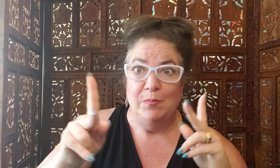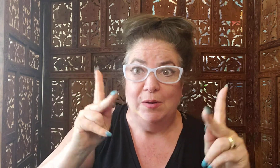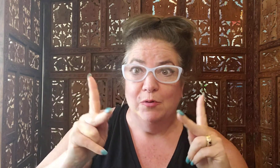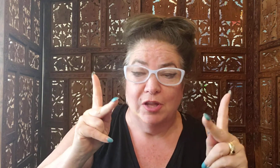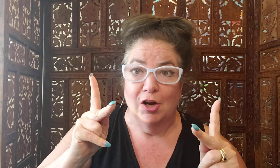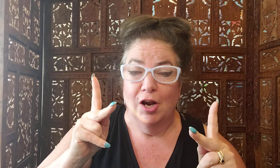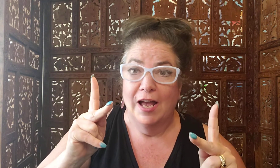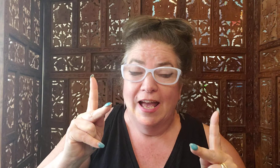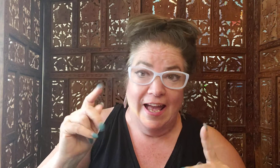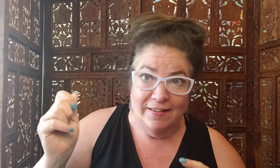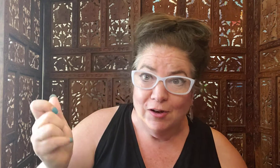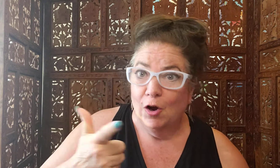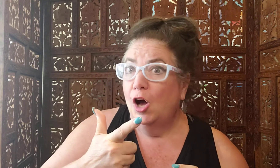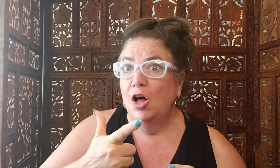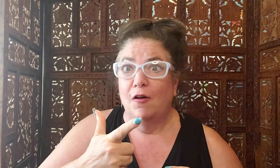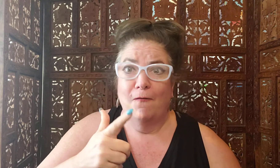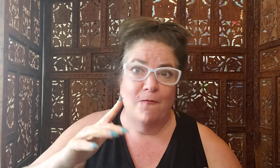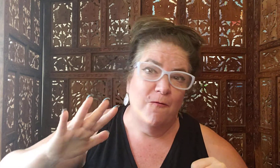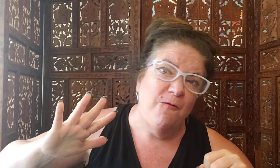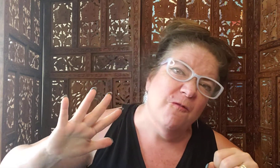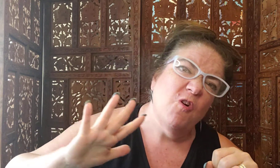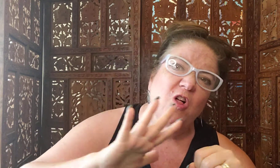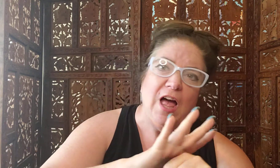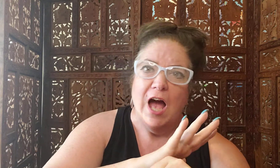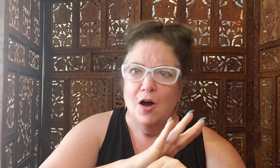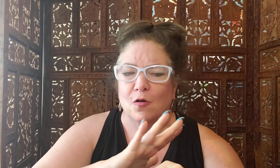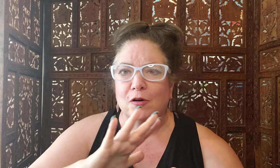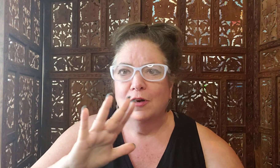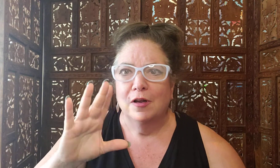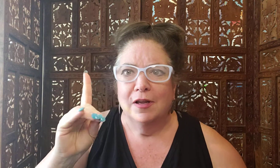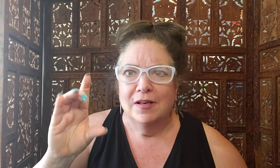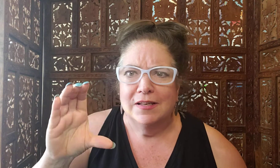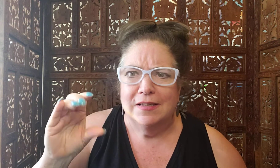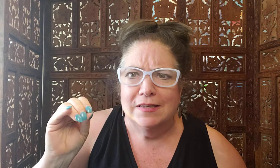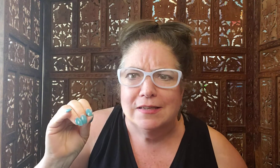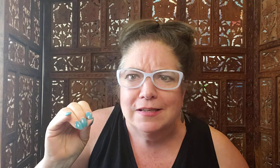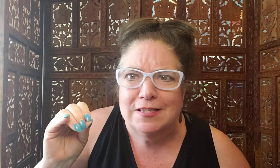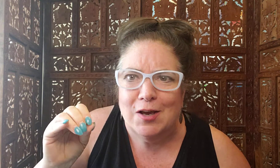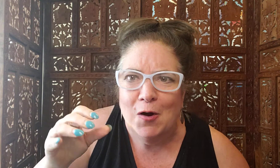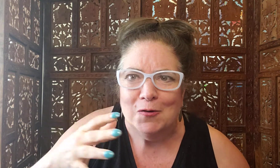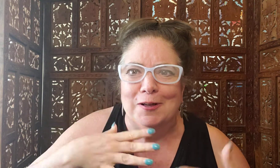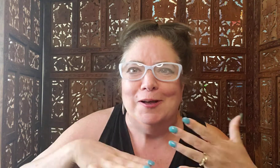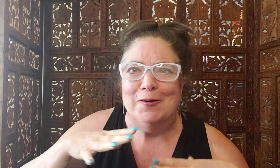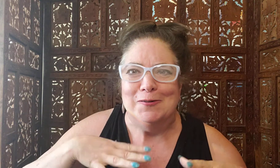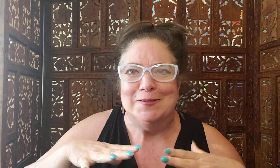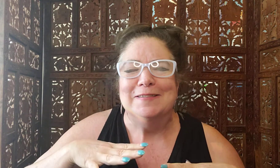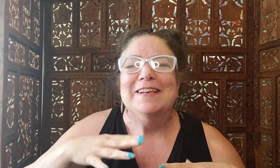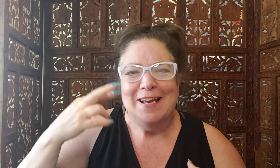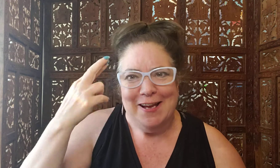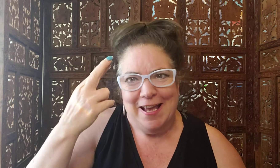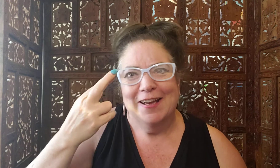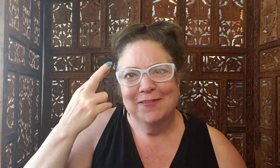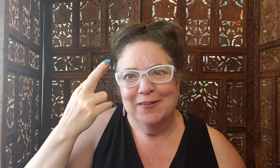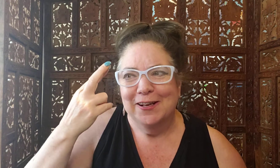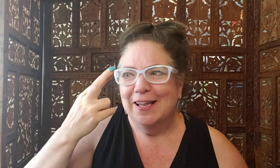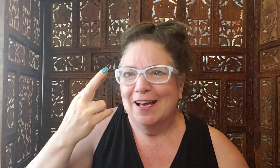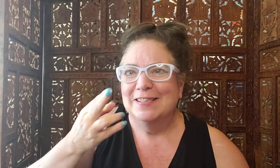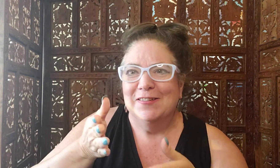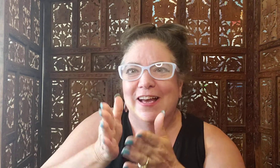people there and they're all full out disco clothes. And we realized, we